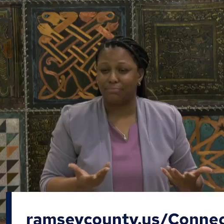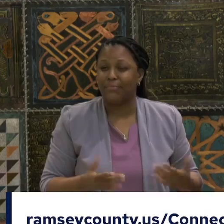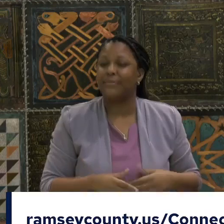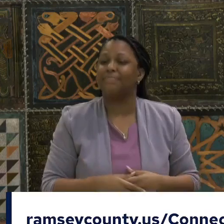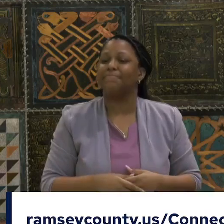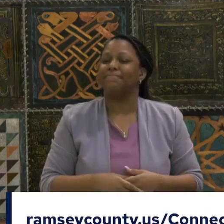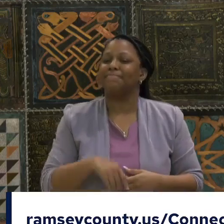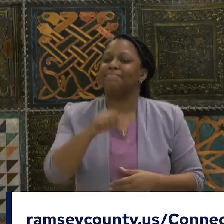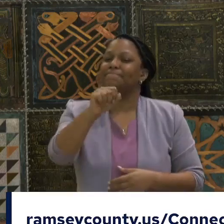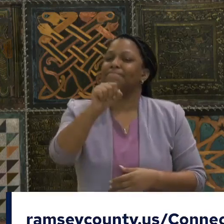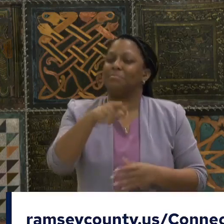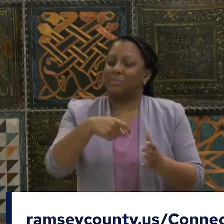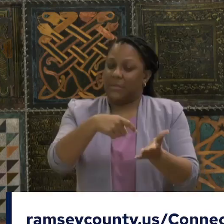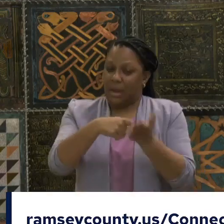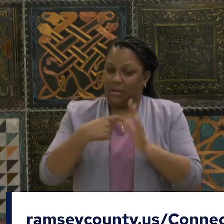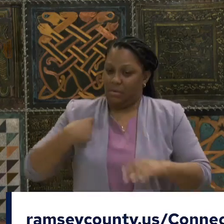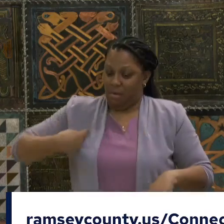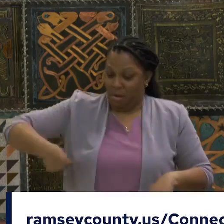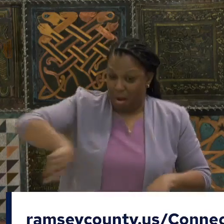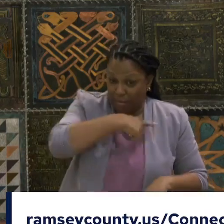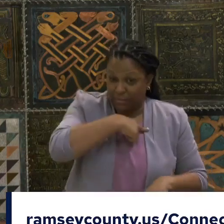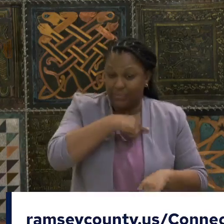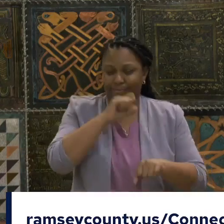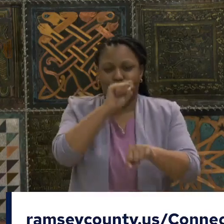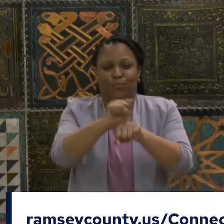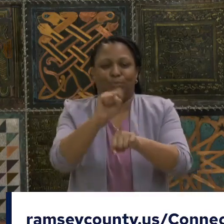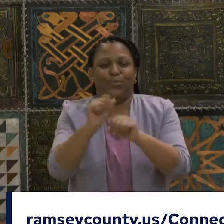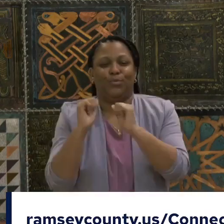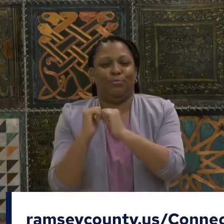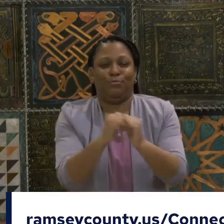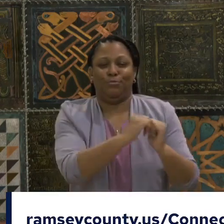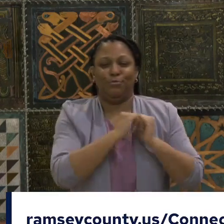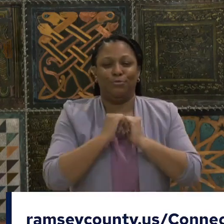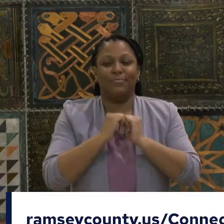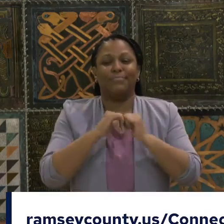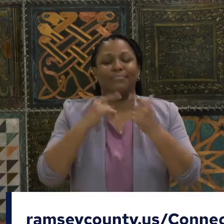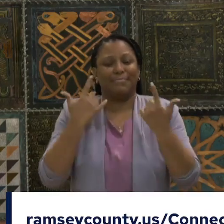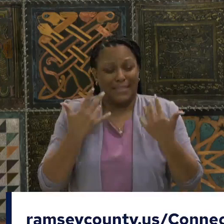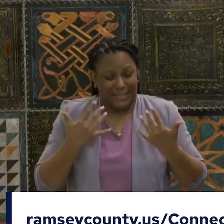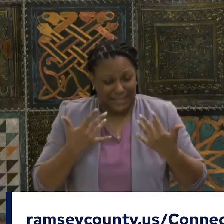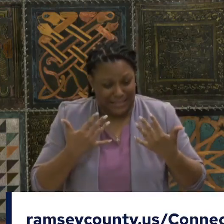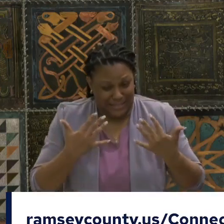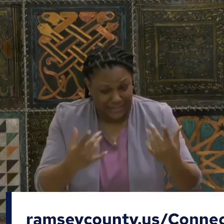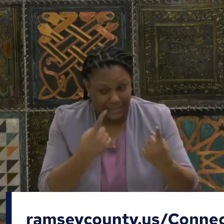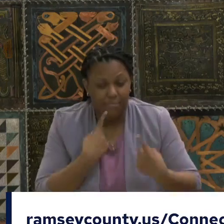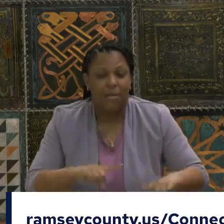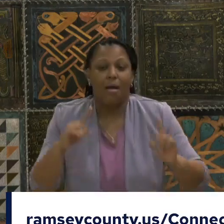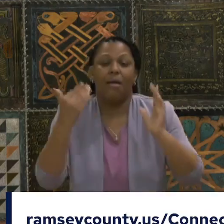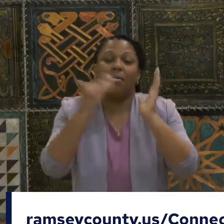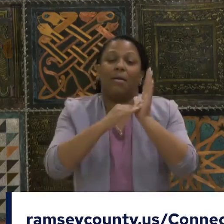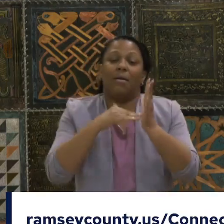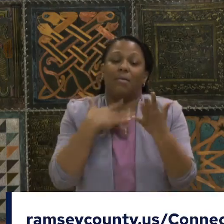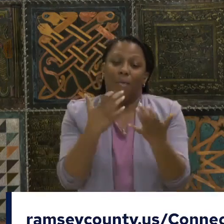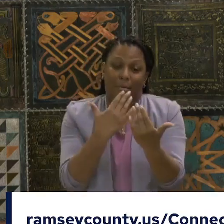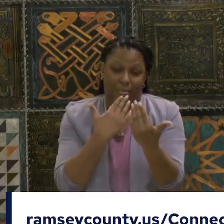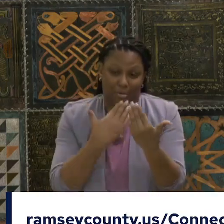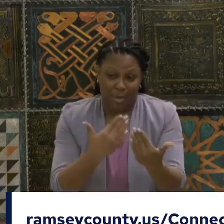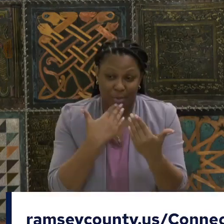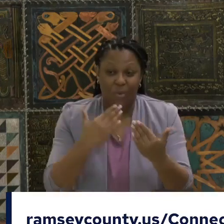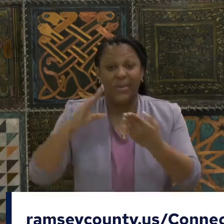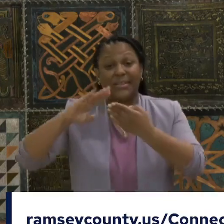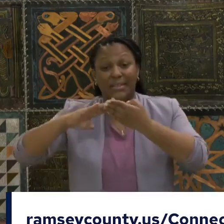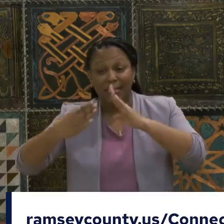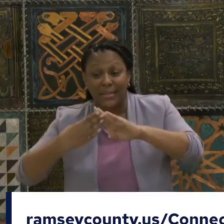together, and we are. So I want to thank our partners at the county and at the city. I certainly want to thank the members of the steering committee who have